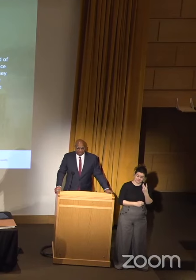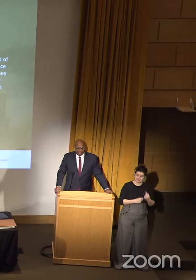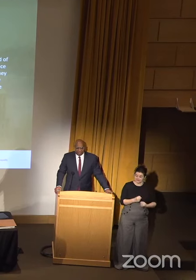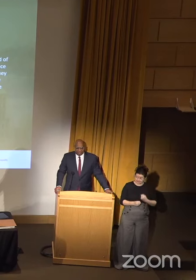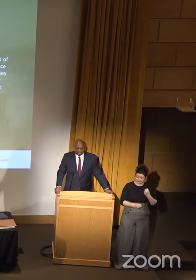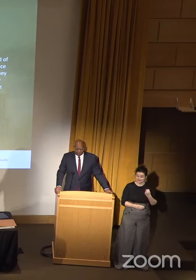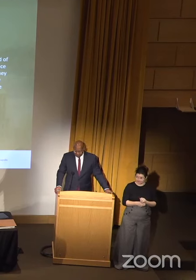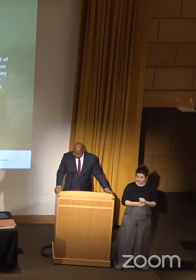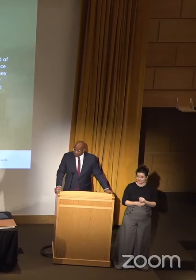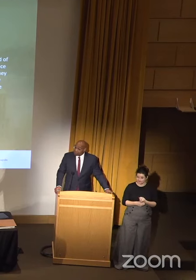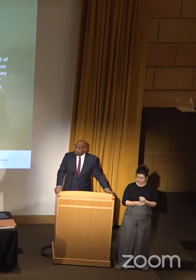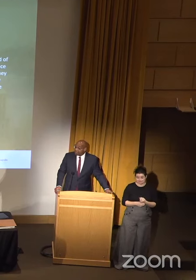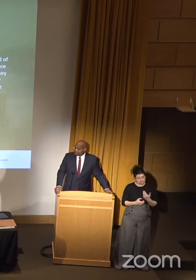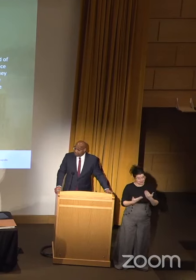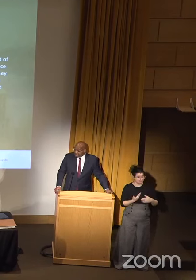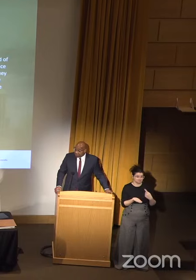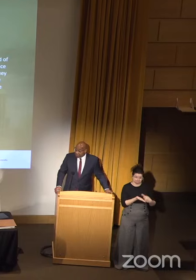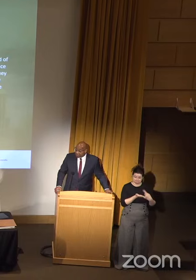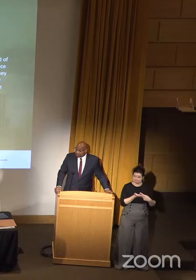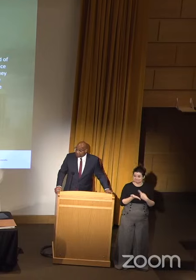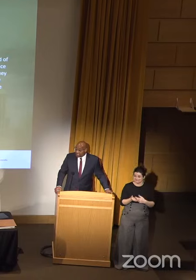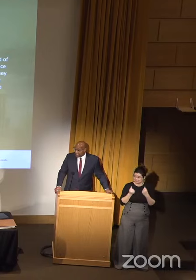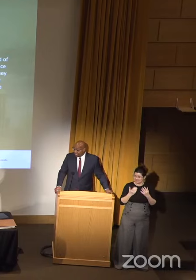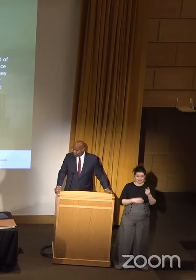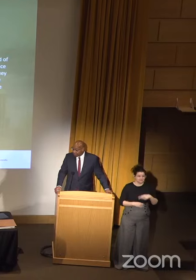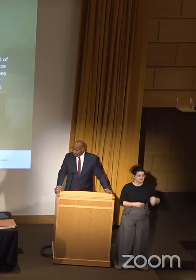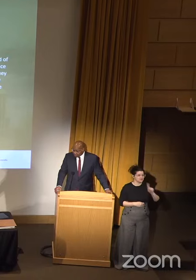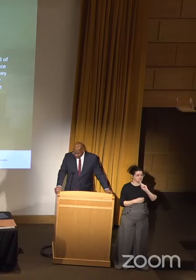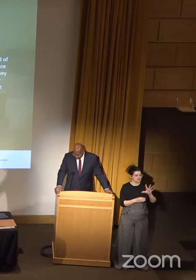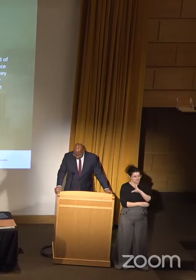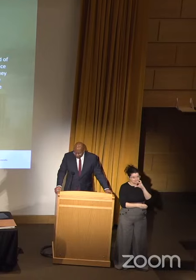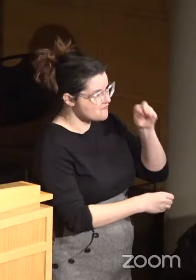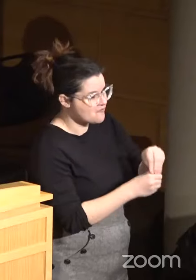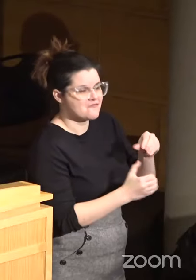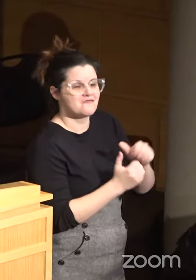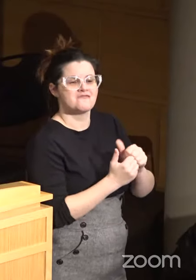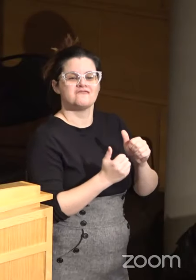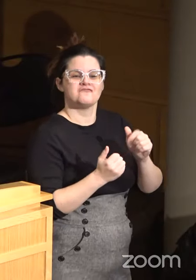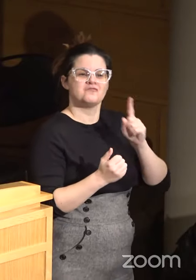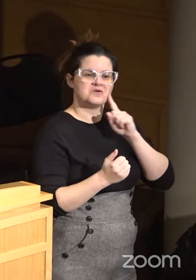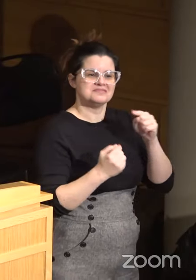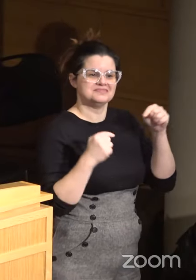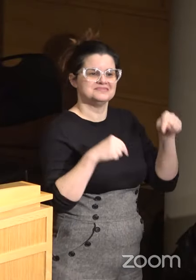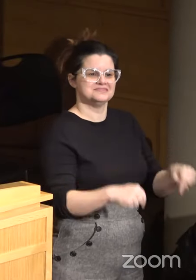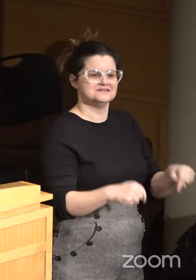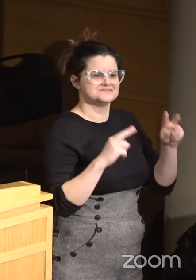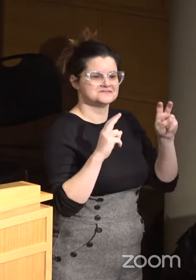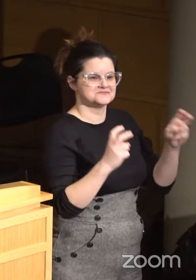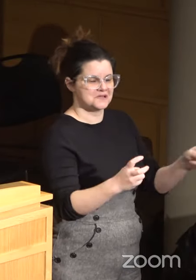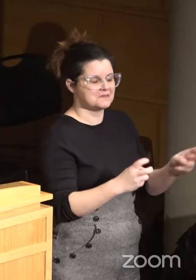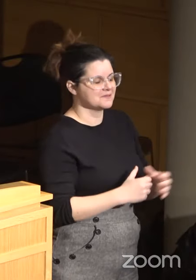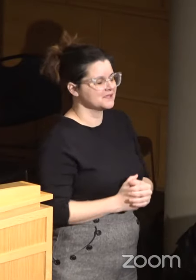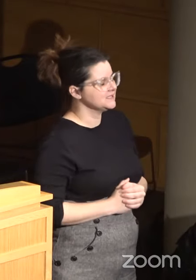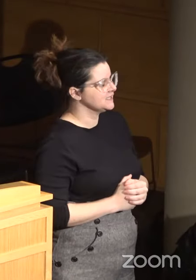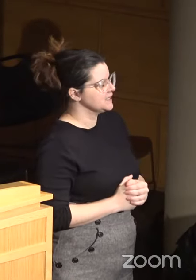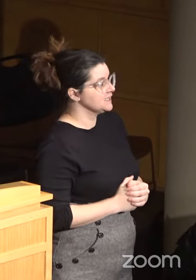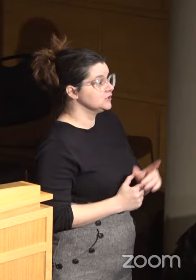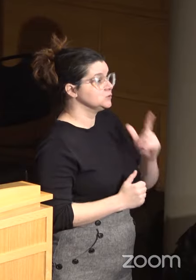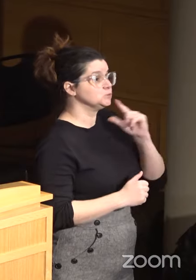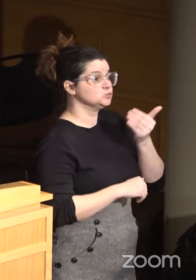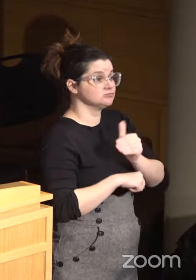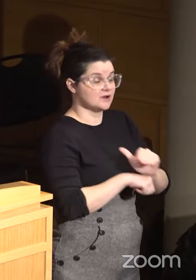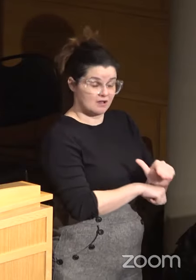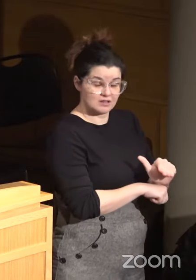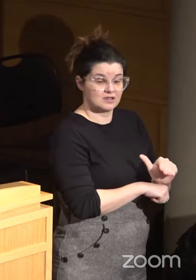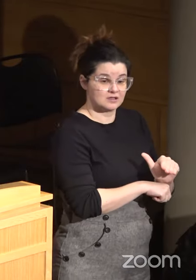years probably talking to many of you and engaging with you around these very topics. Tonight,